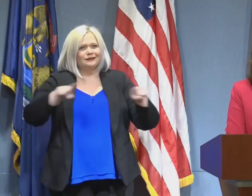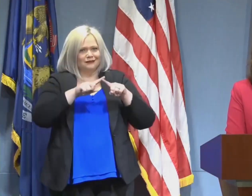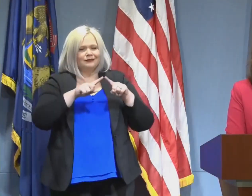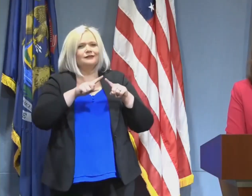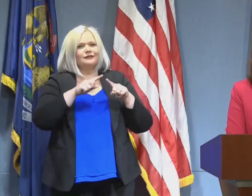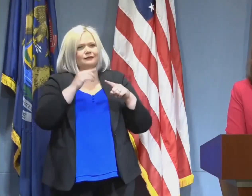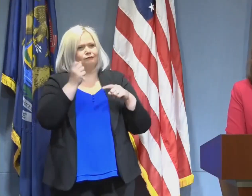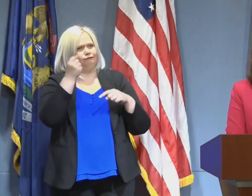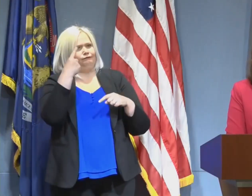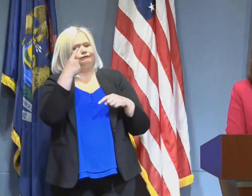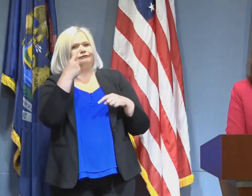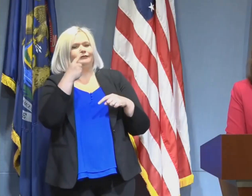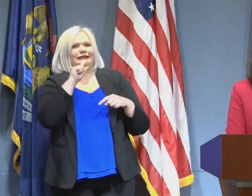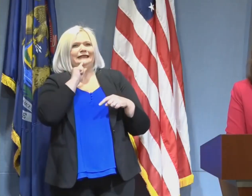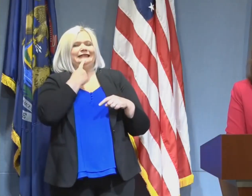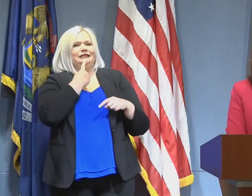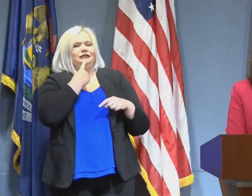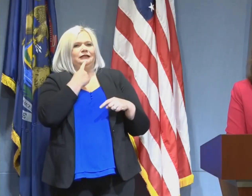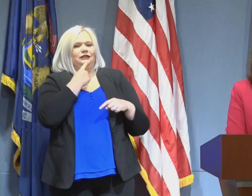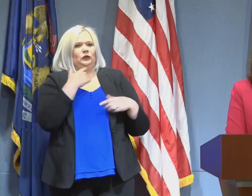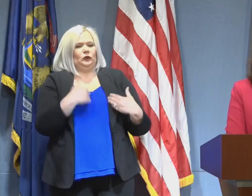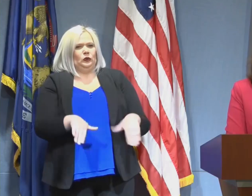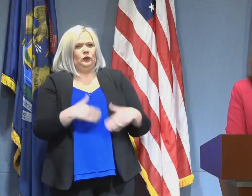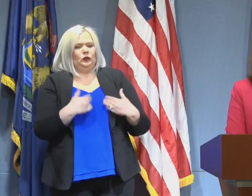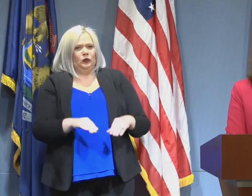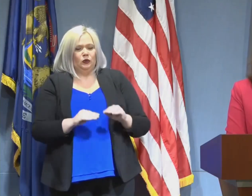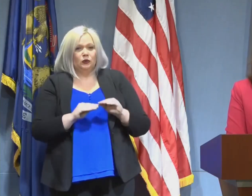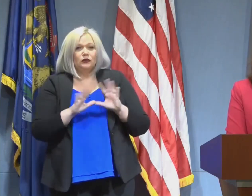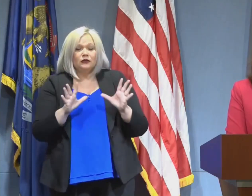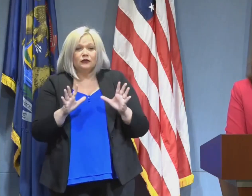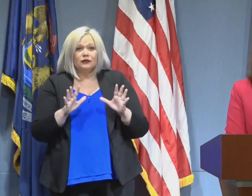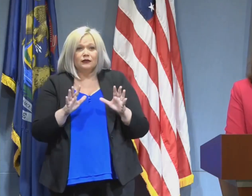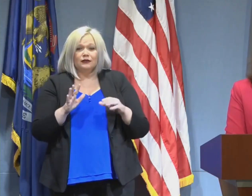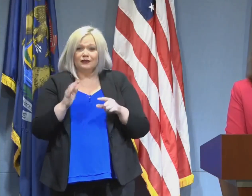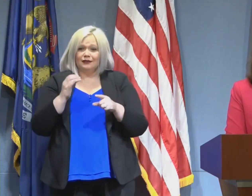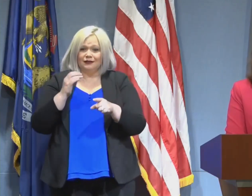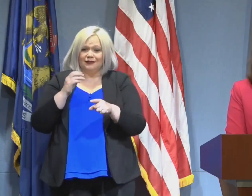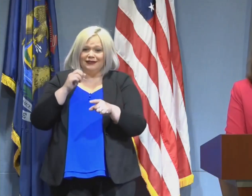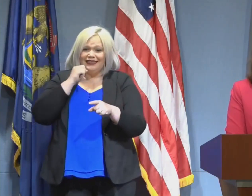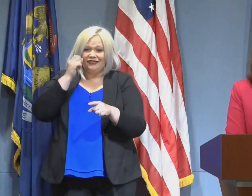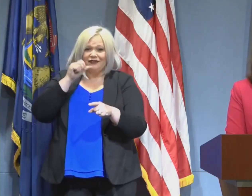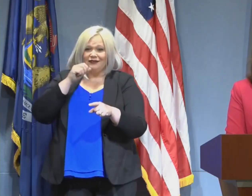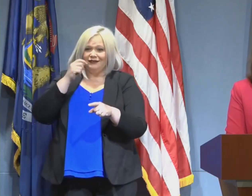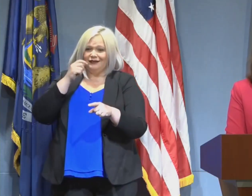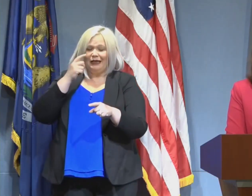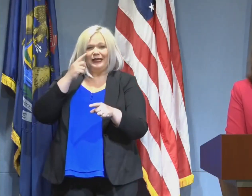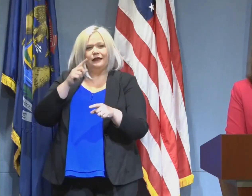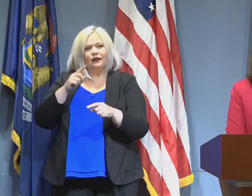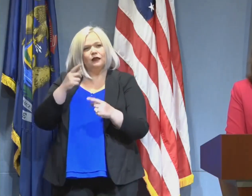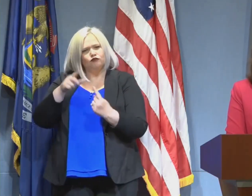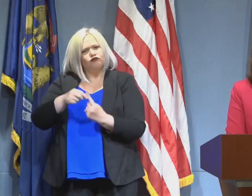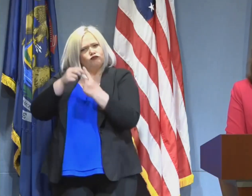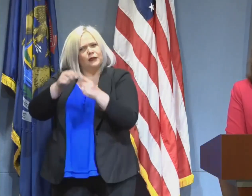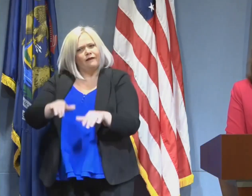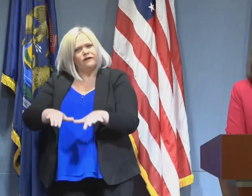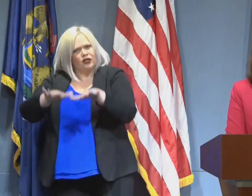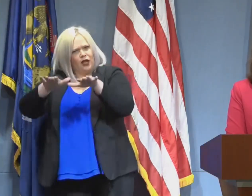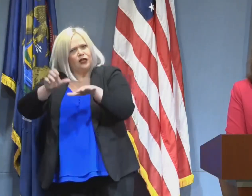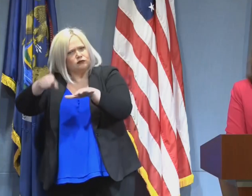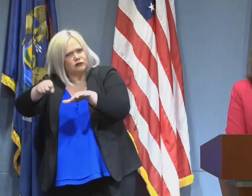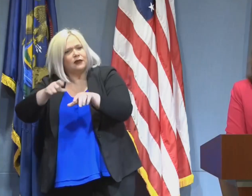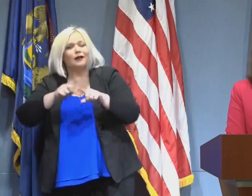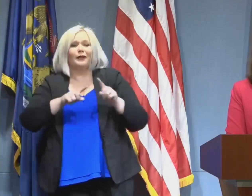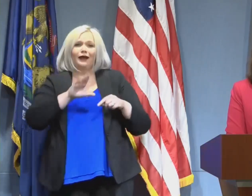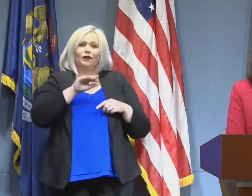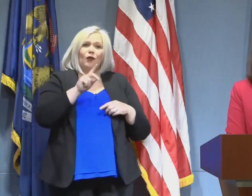precarious position we're in. And let's be clear, but for the flood, Michigan's not alone in what we're confronting. This is a